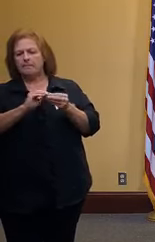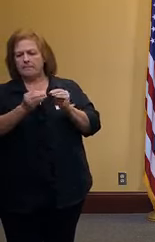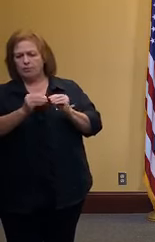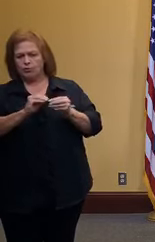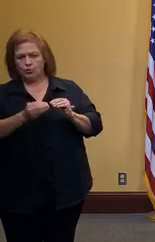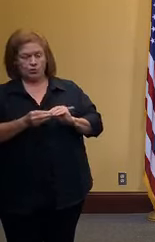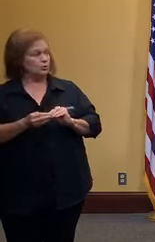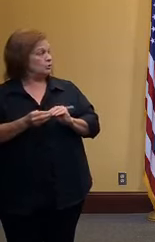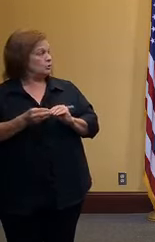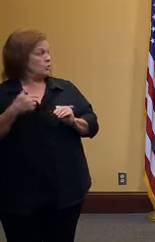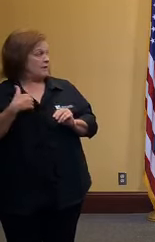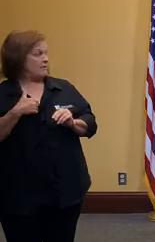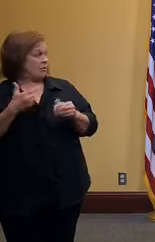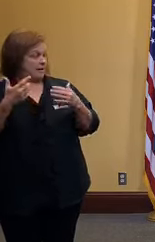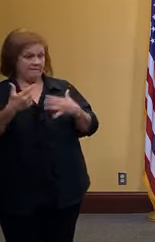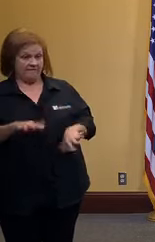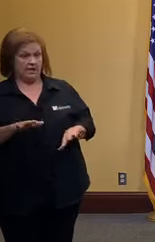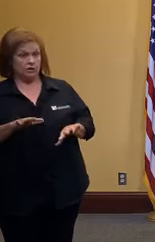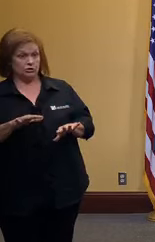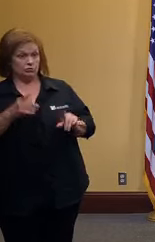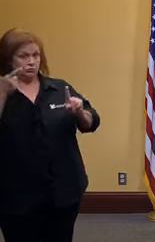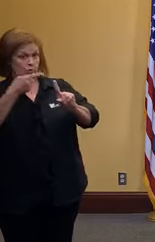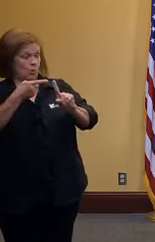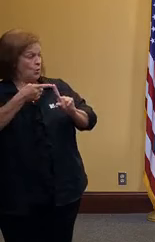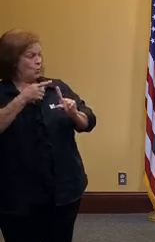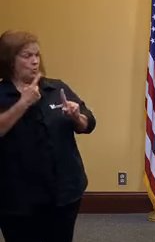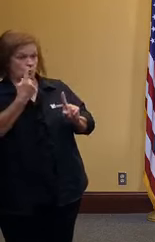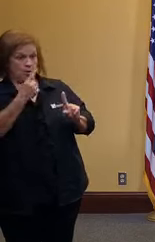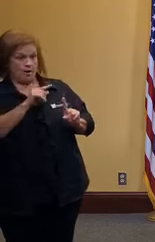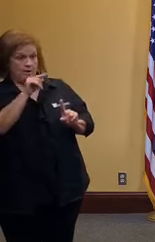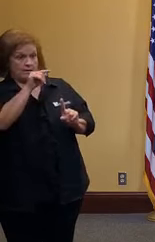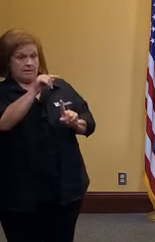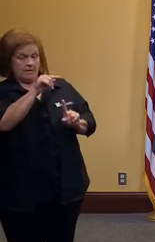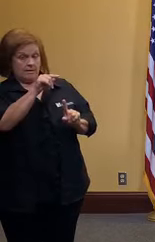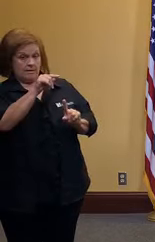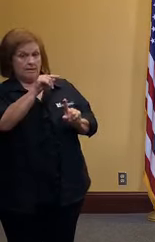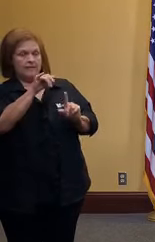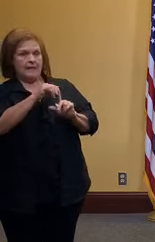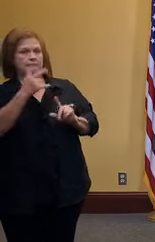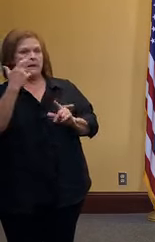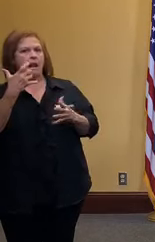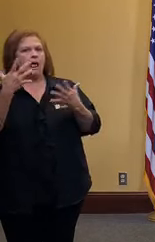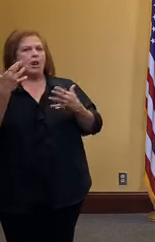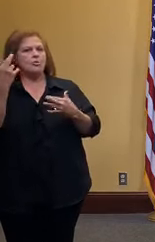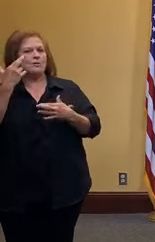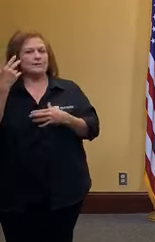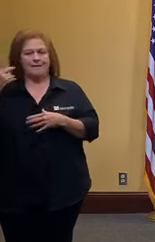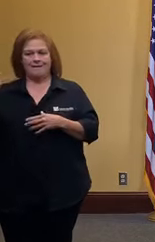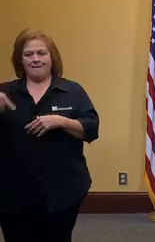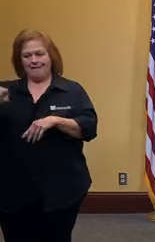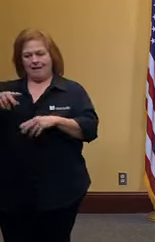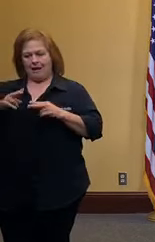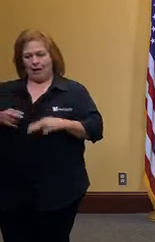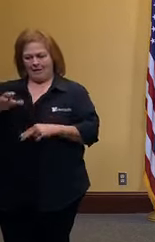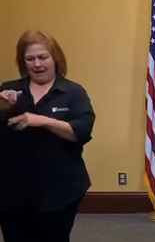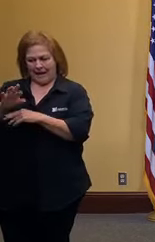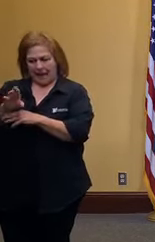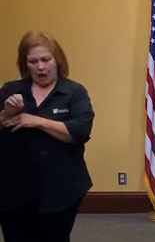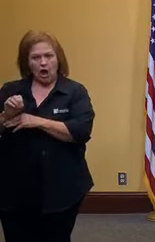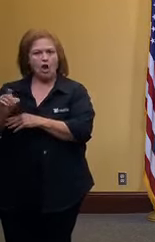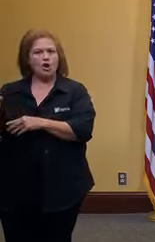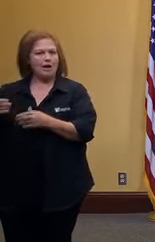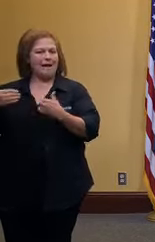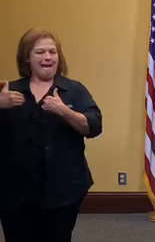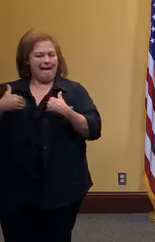met this milestone for quite some time now and that's because of a lot of reasons our health care facilities now have